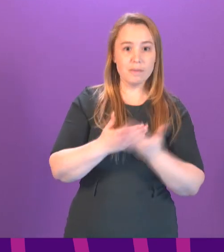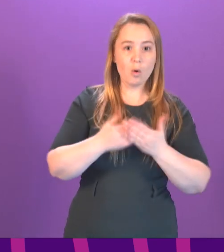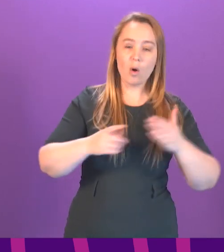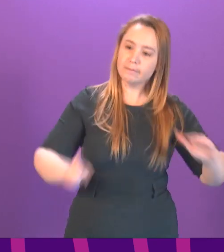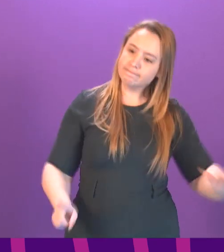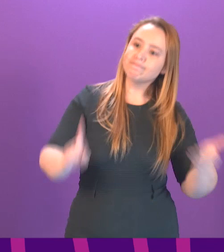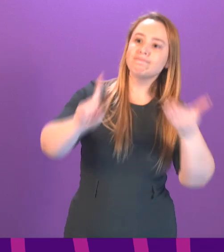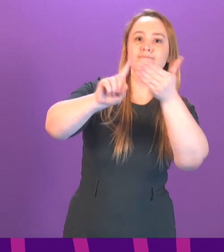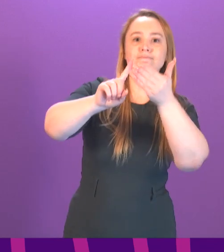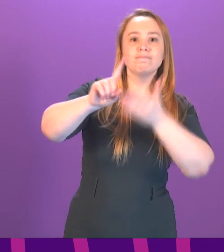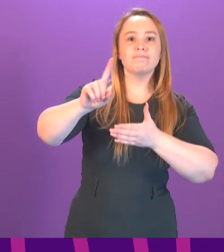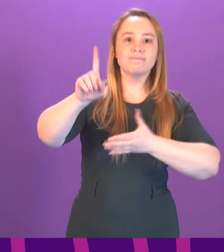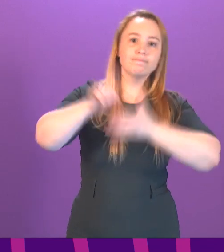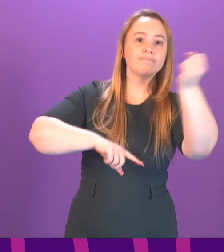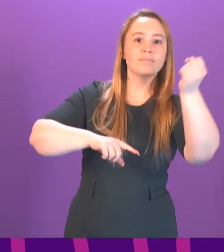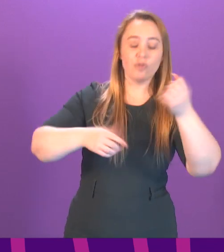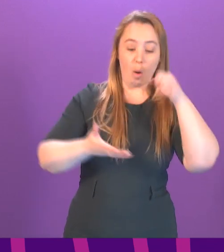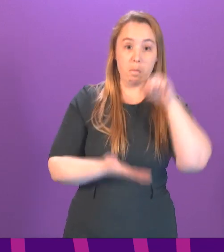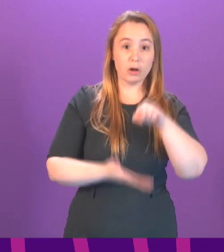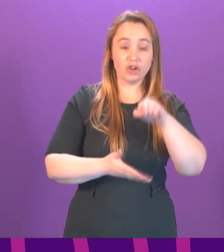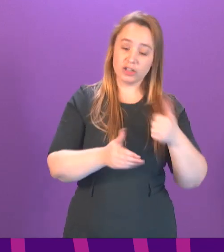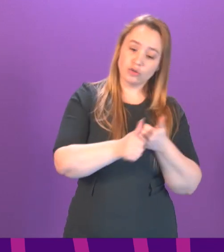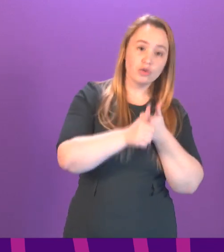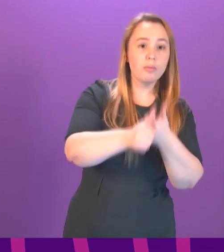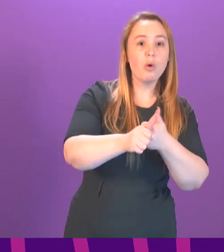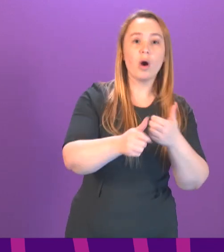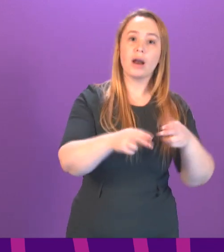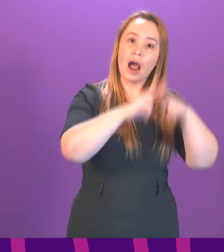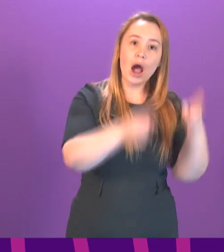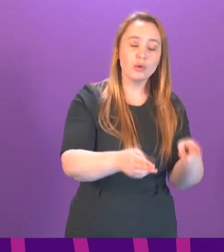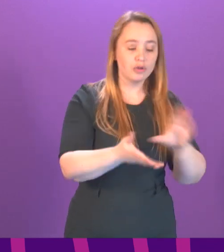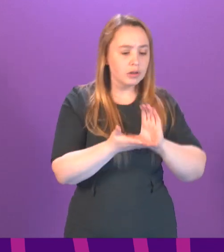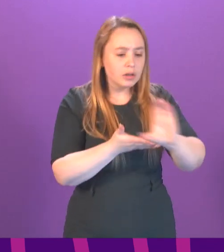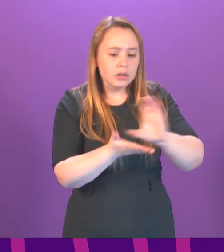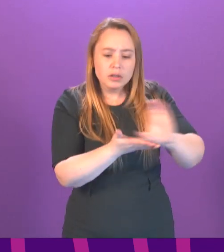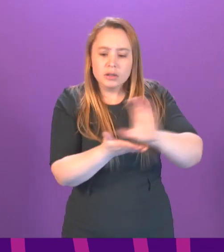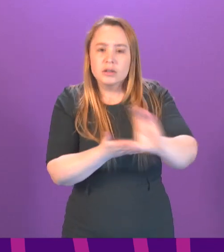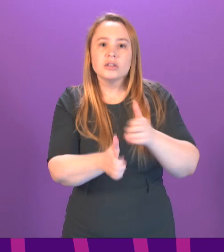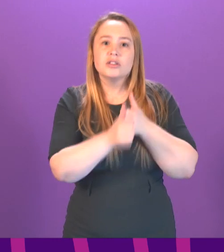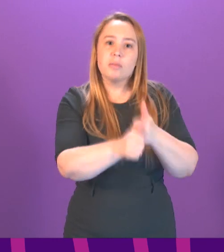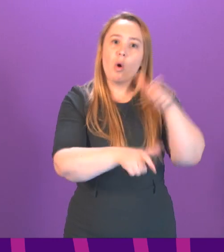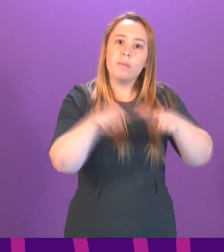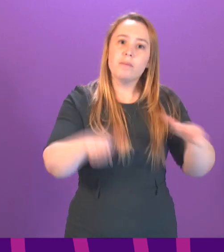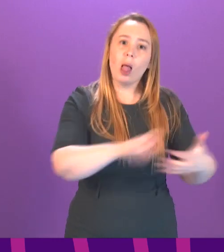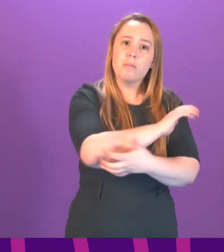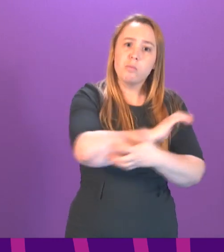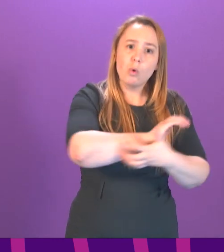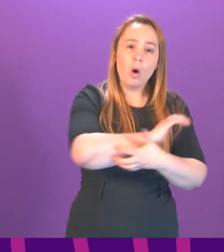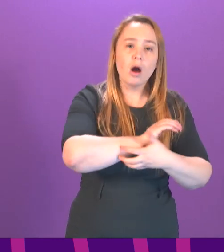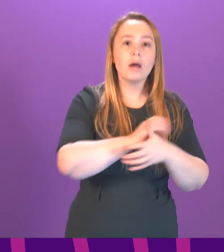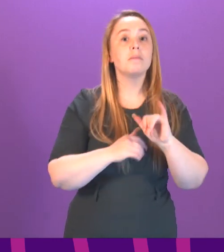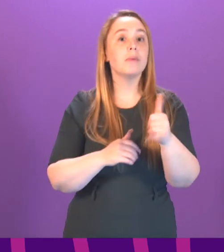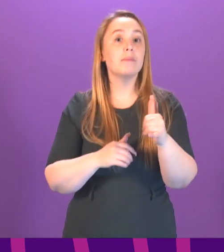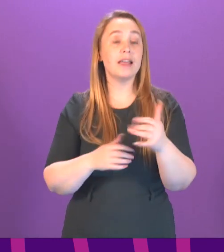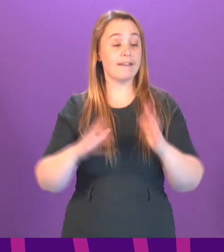budget for next year and in the longer term, to support household incomes of those most in need. Whether that means expanding